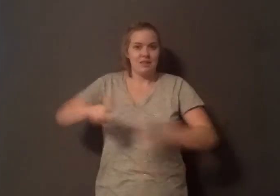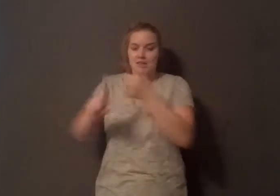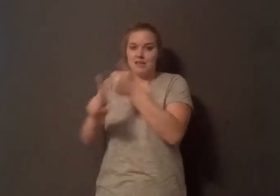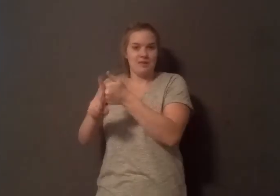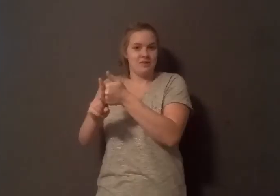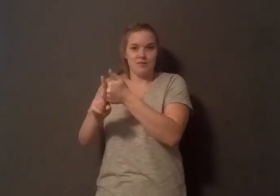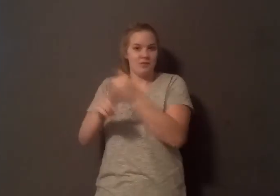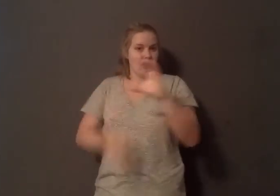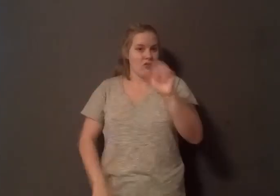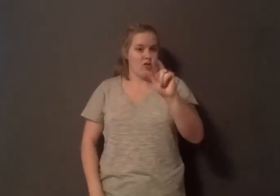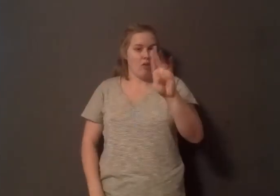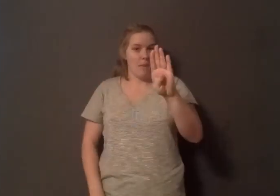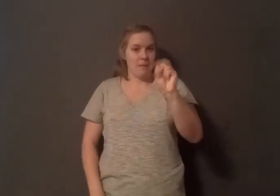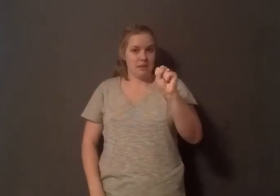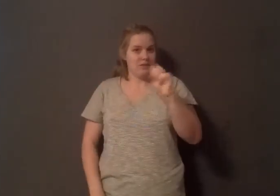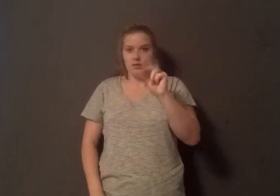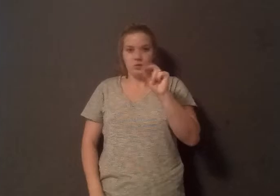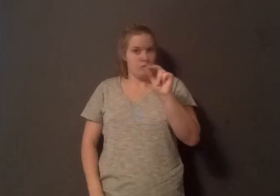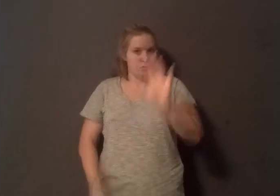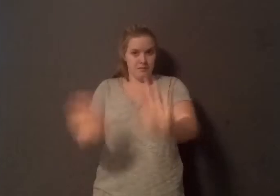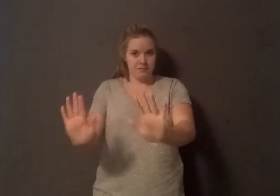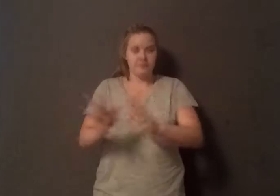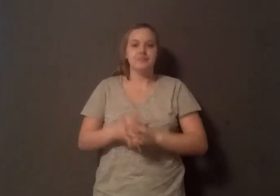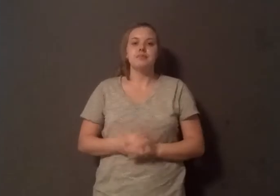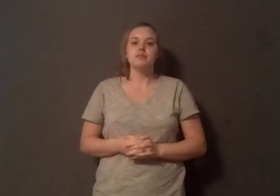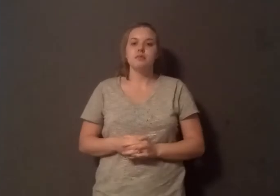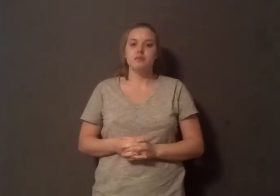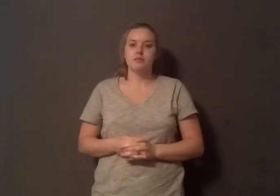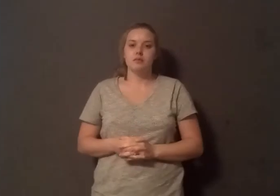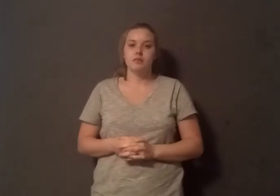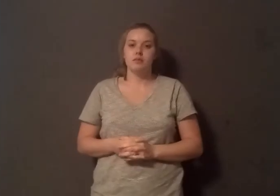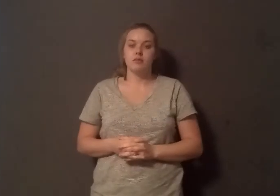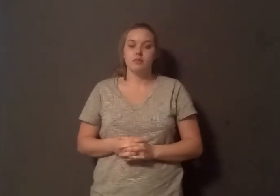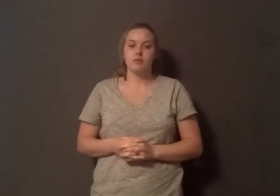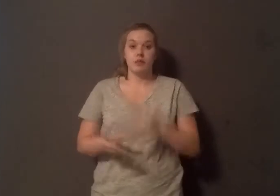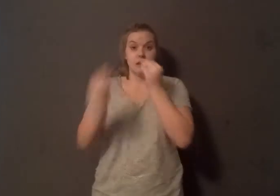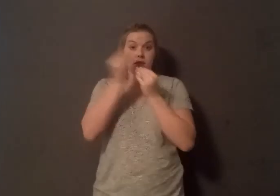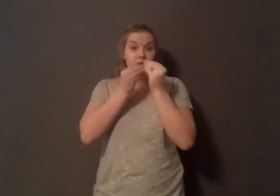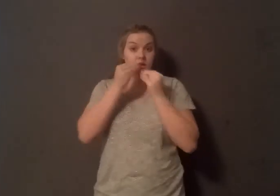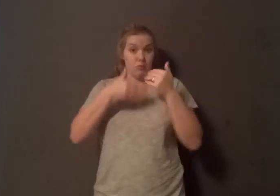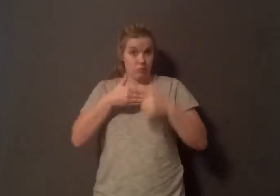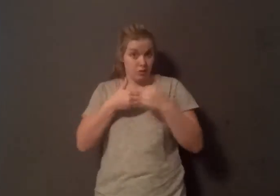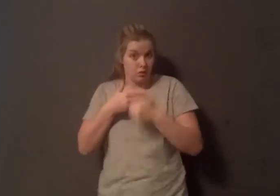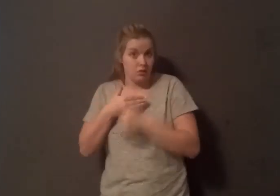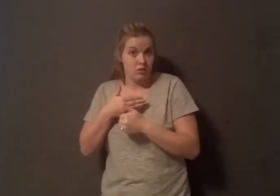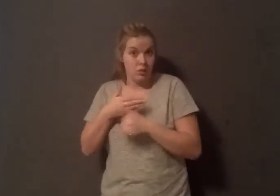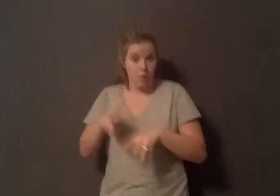have storage in our muscles and in our liver for carbs called glycogen. So when we eat carbs, we either store it or we burn it. Now, eat